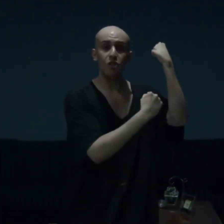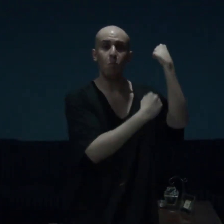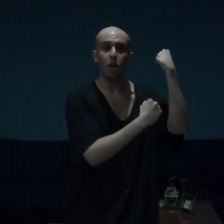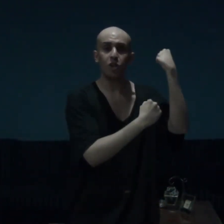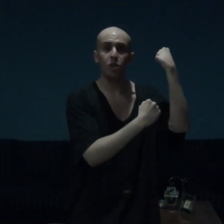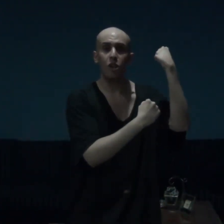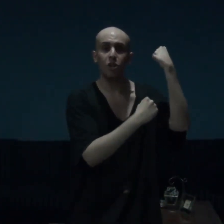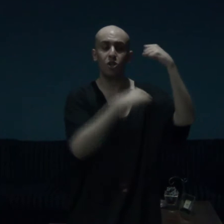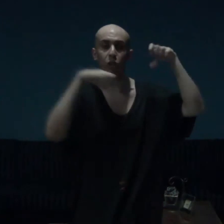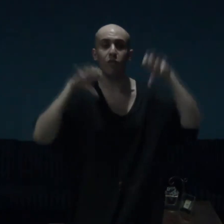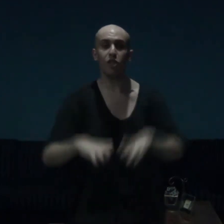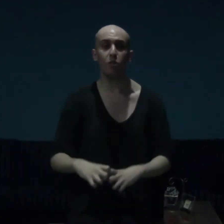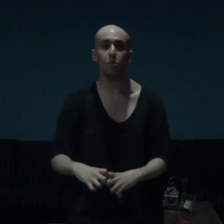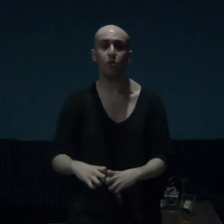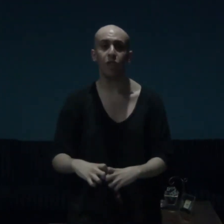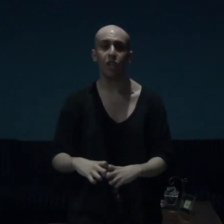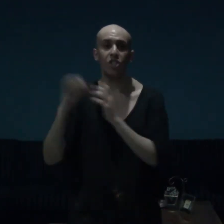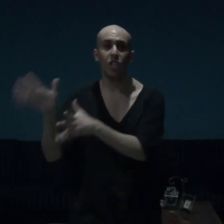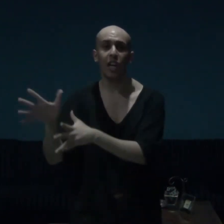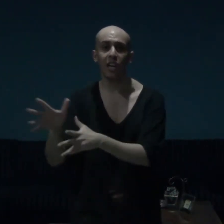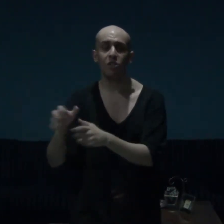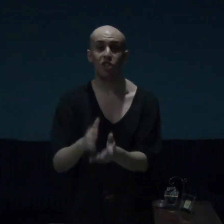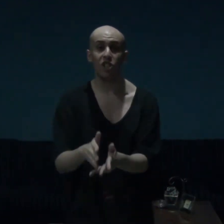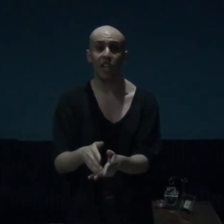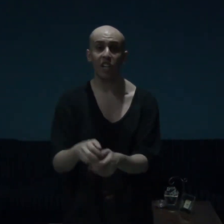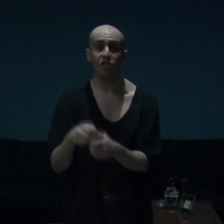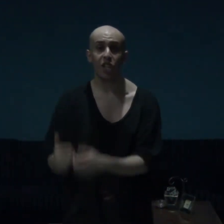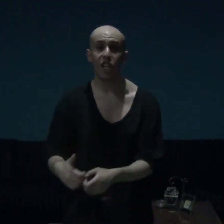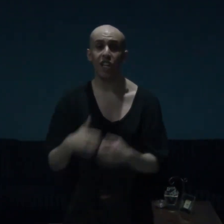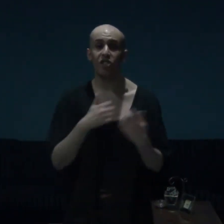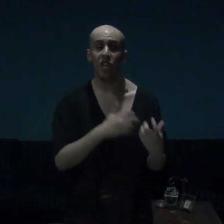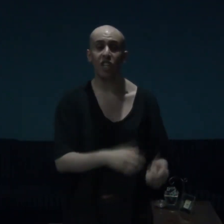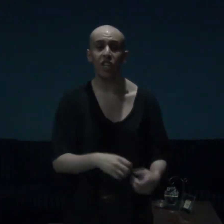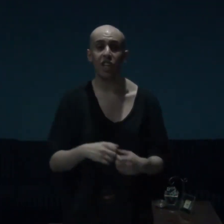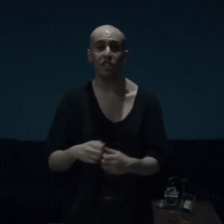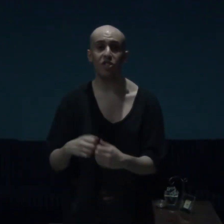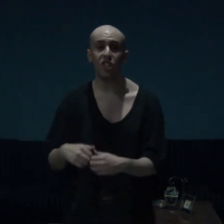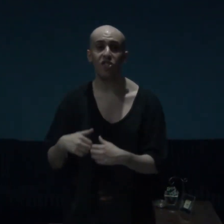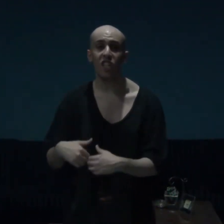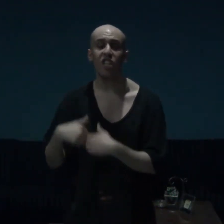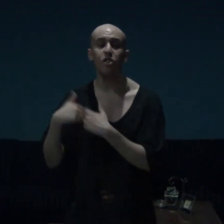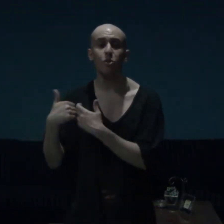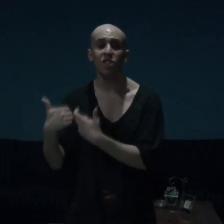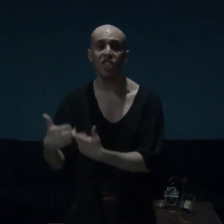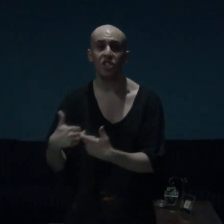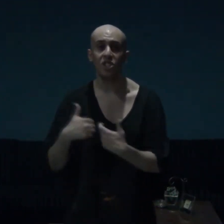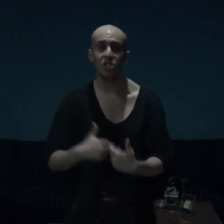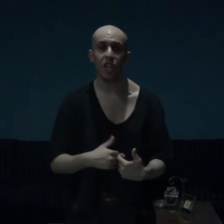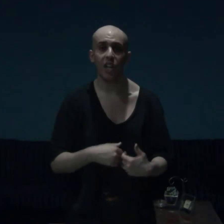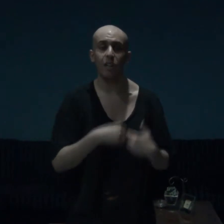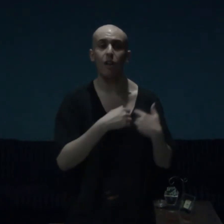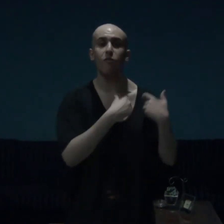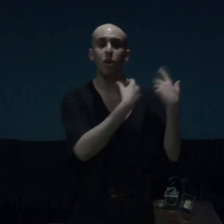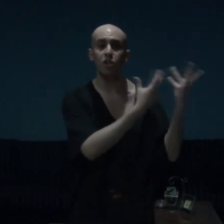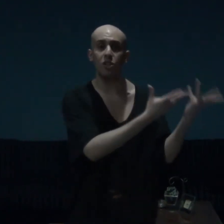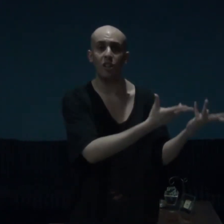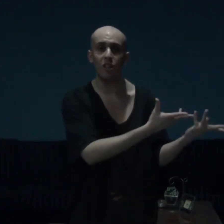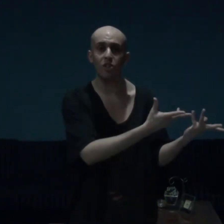martial arts, of this movie, Salat, Salat, guys and gals, is a Indonesian style, martial arts,